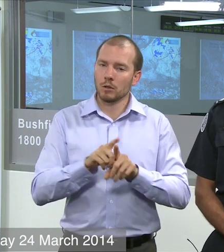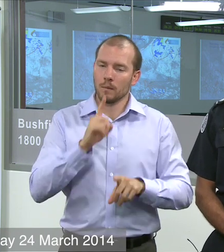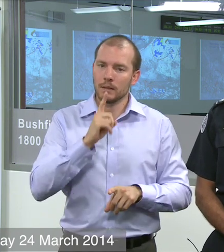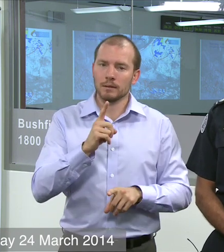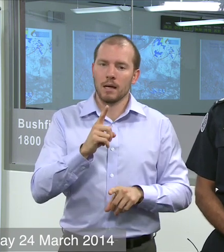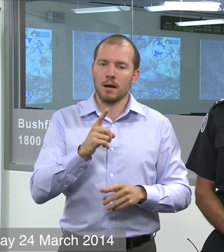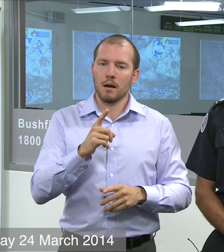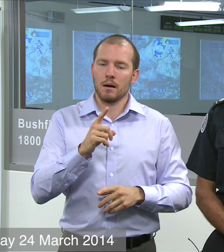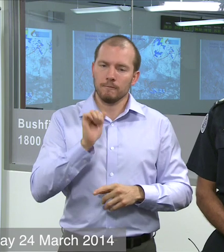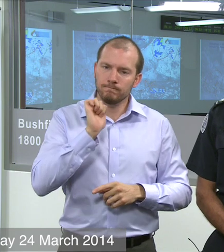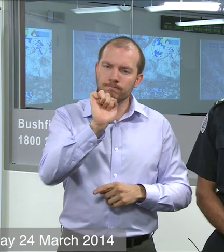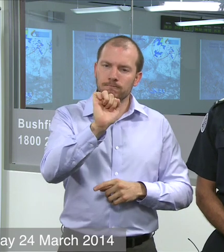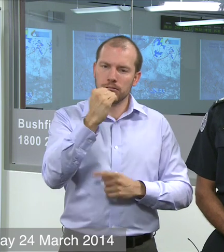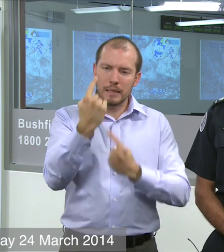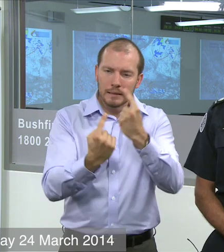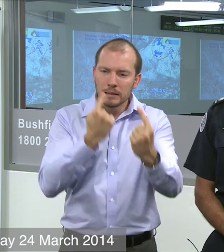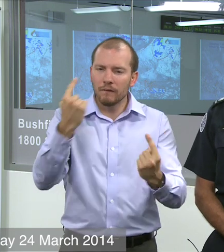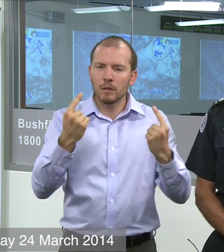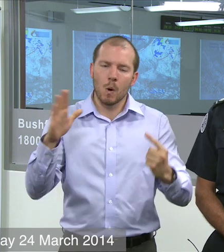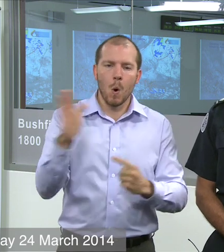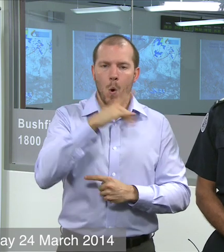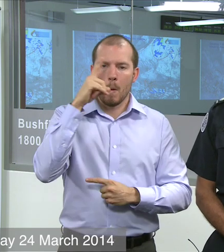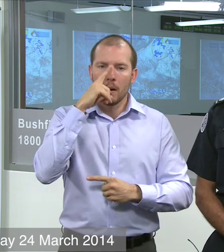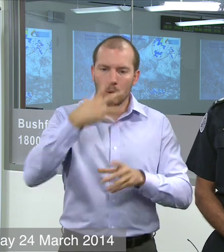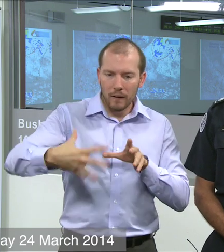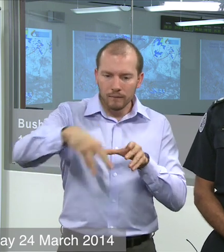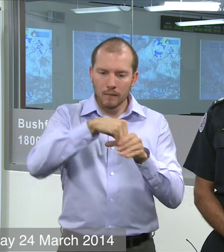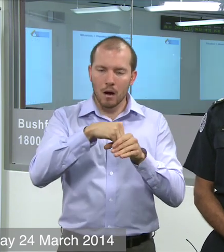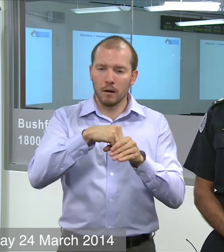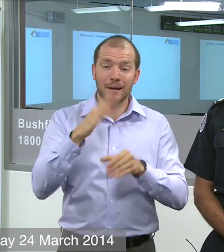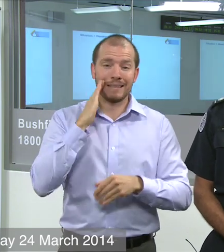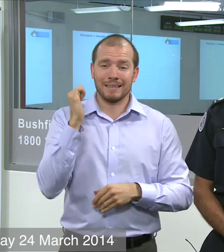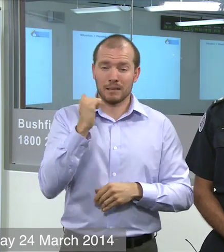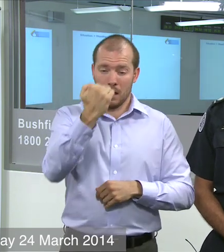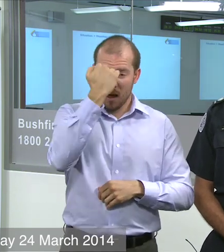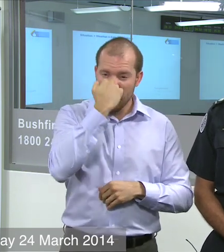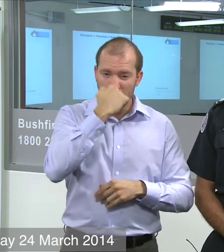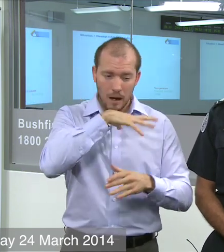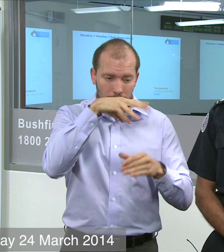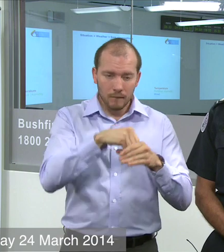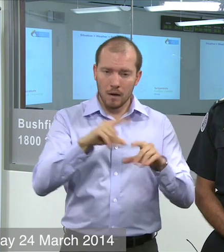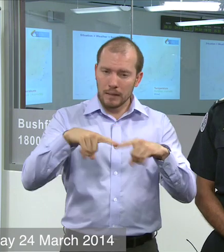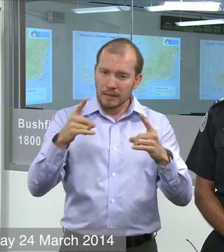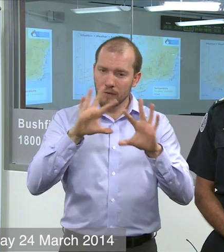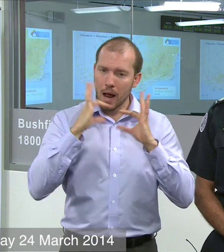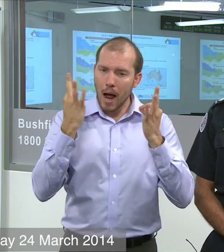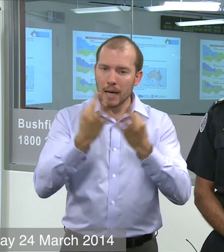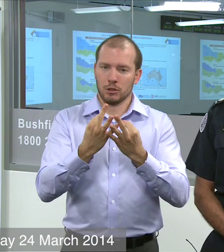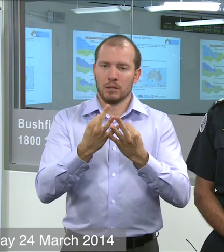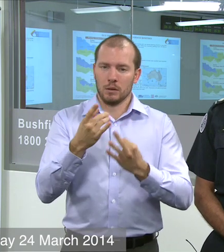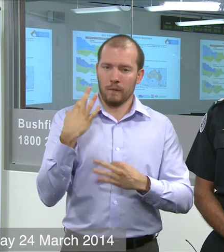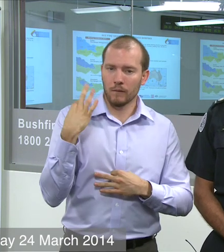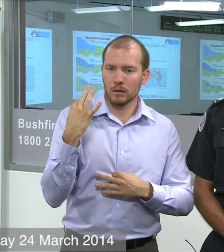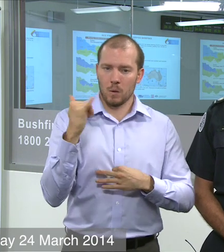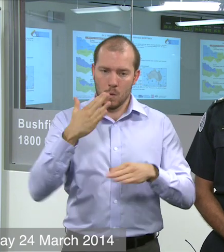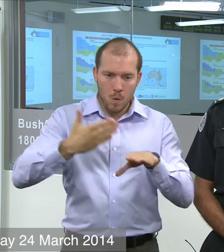of your individual effort. No matter how small your role has been, no matter which agency you have been working